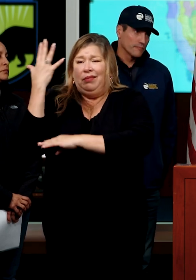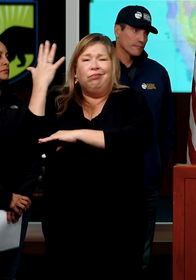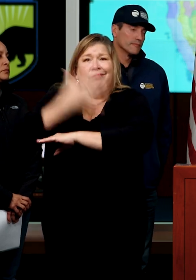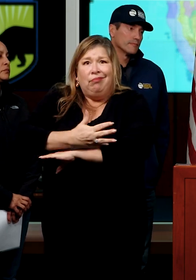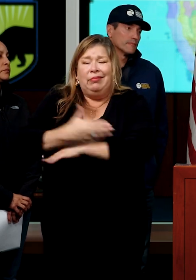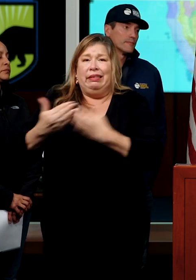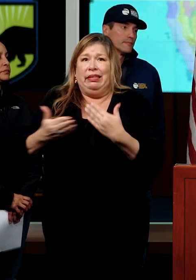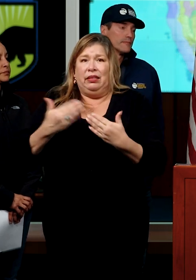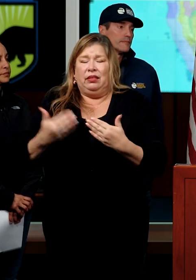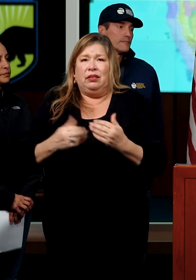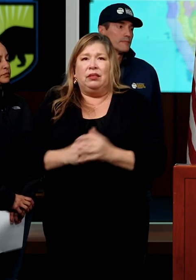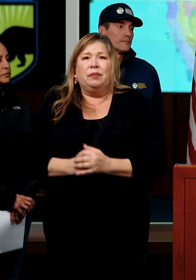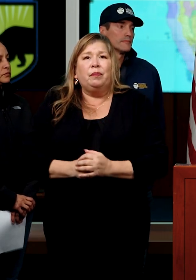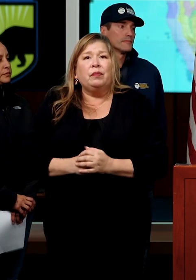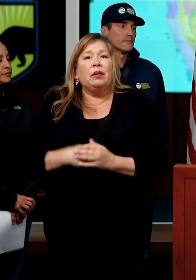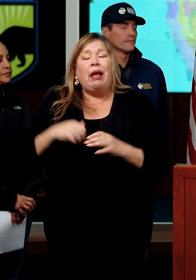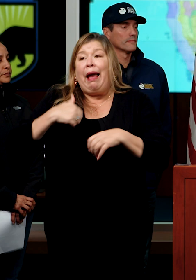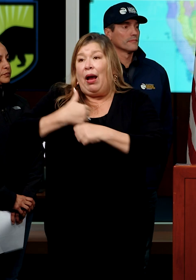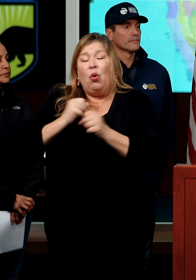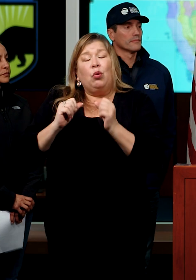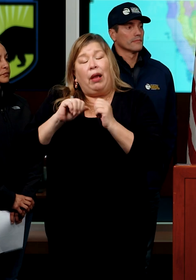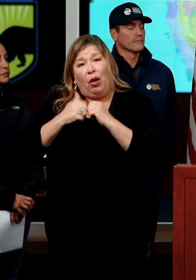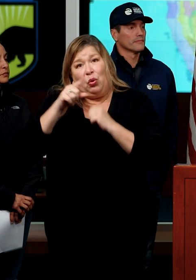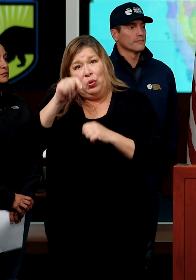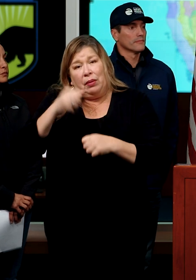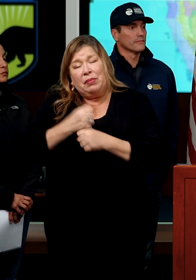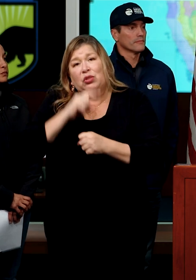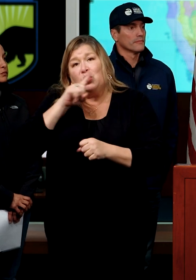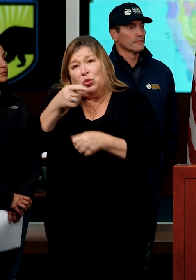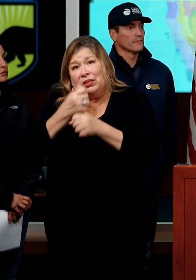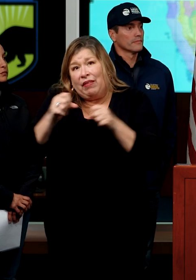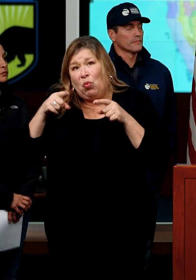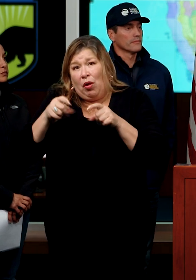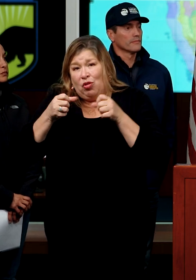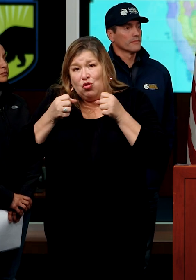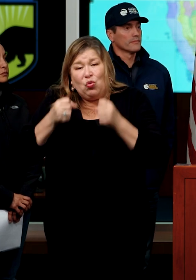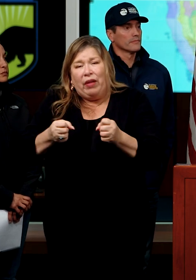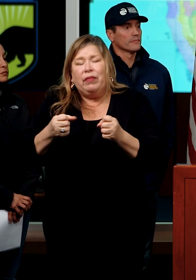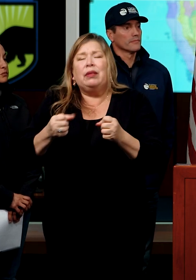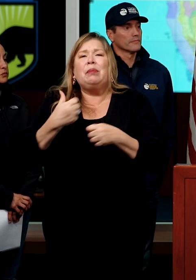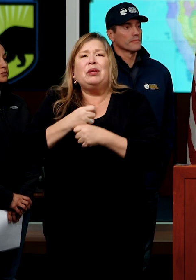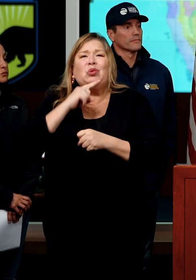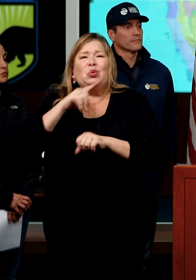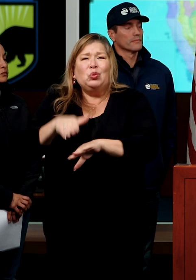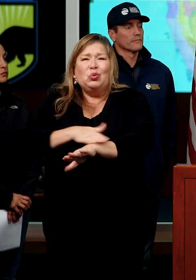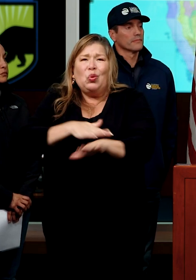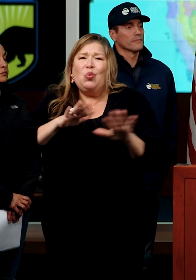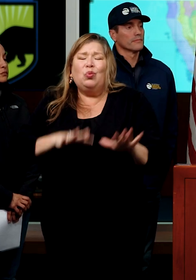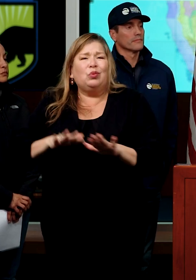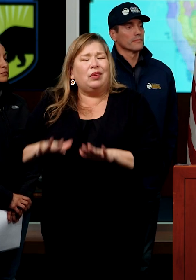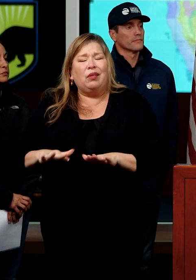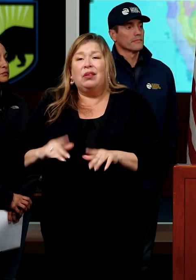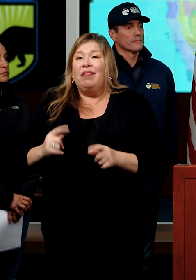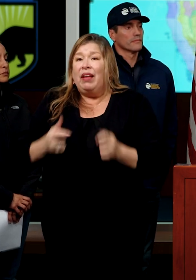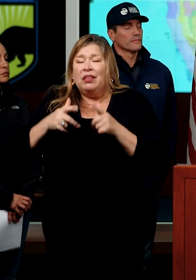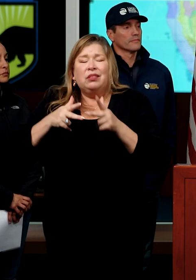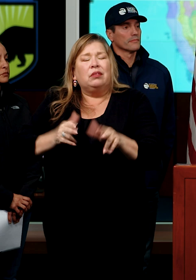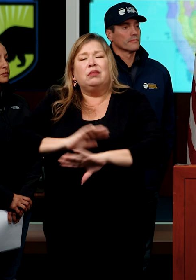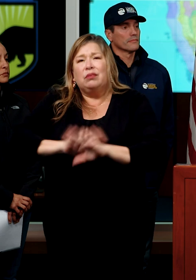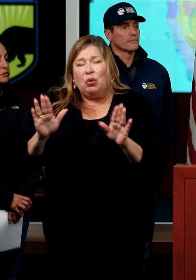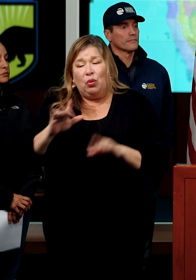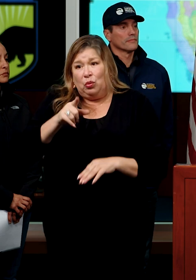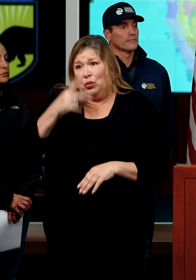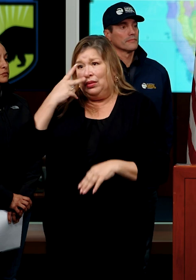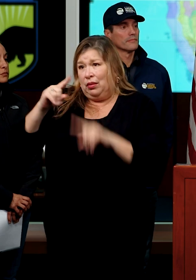can do to ensure your safety while driving during these storms is slow down. Please do not ignore road